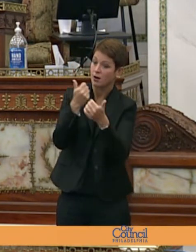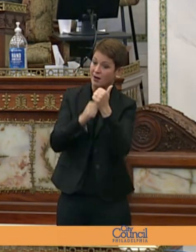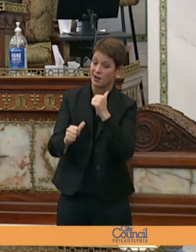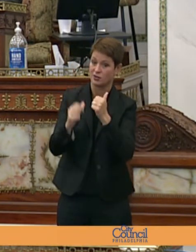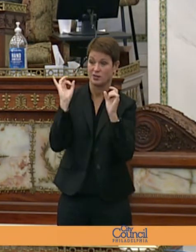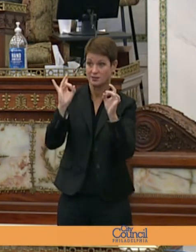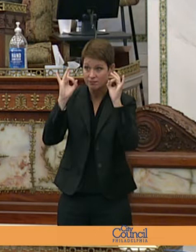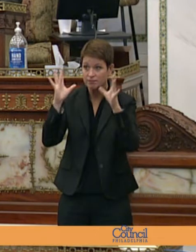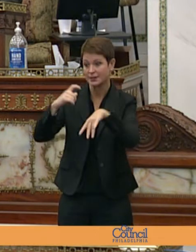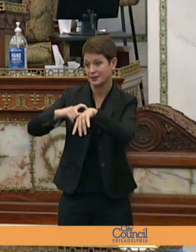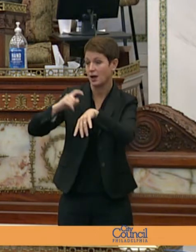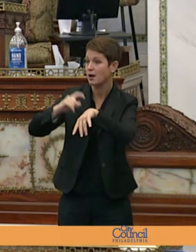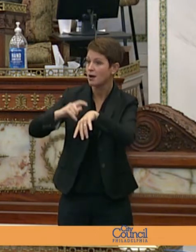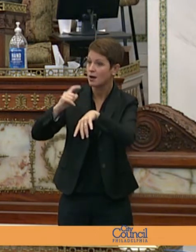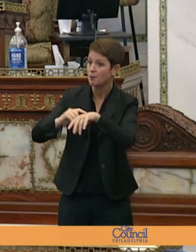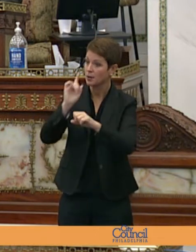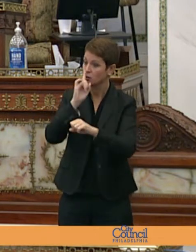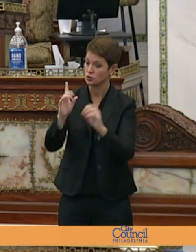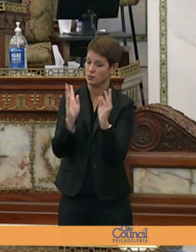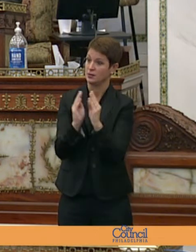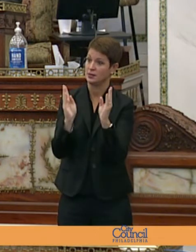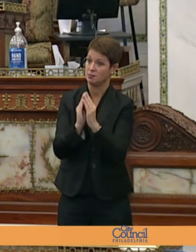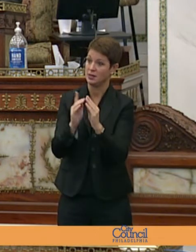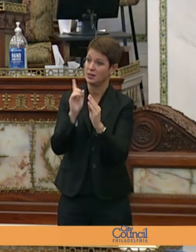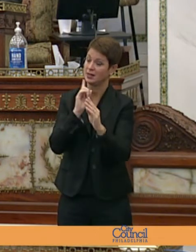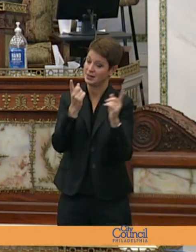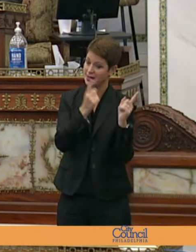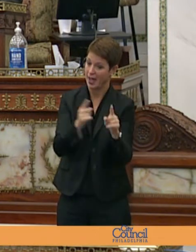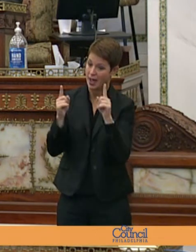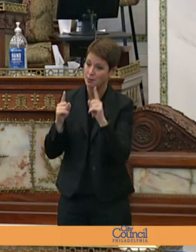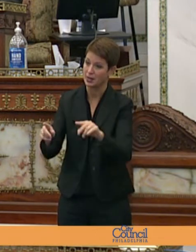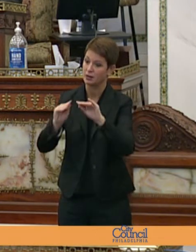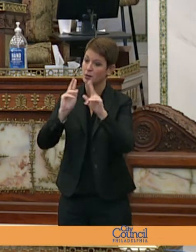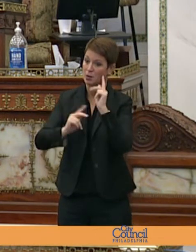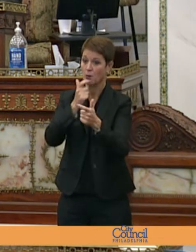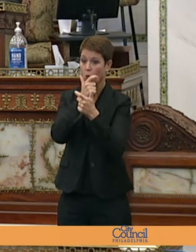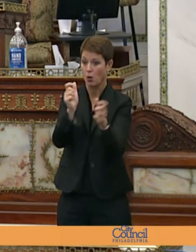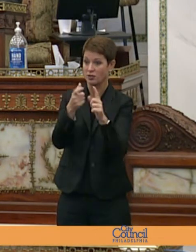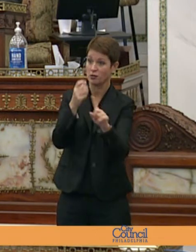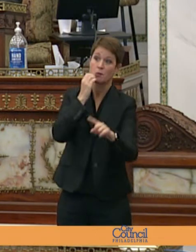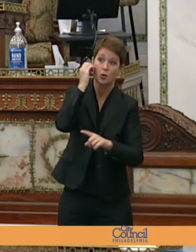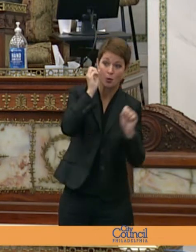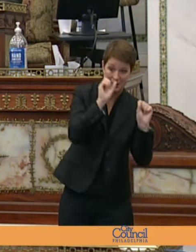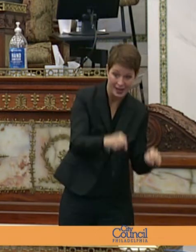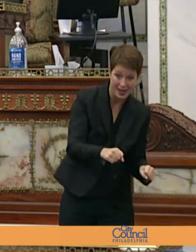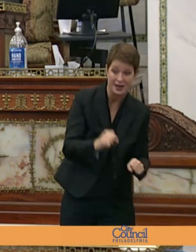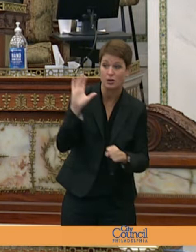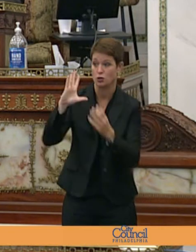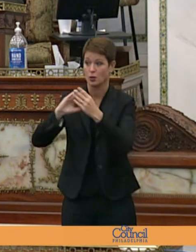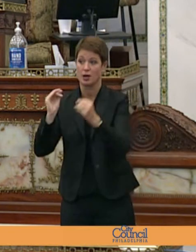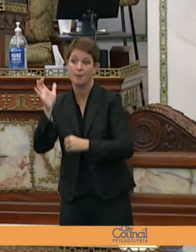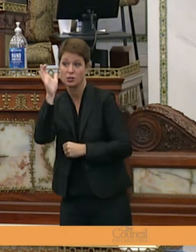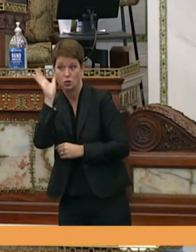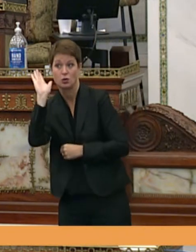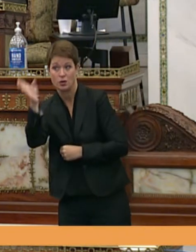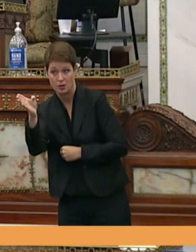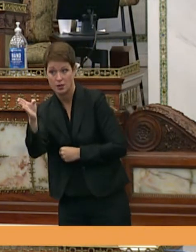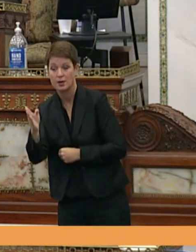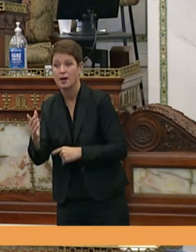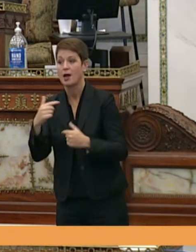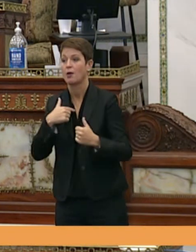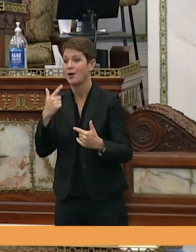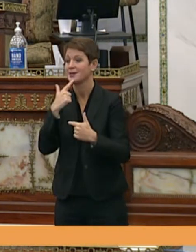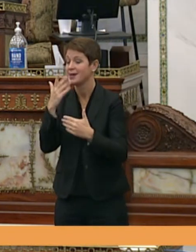difficult circumstances to ensure that this meeting is disseminated widely to the public and that your comments will be heard i want to thank you